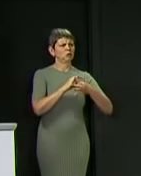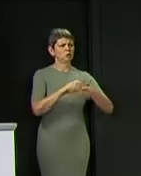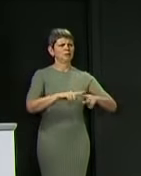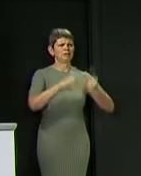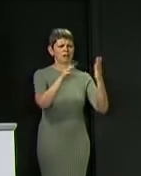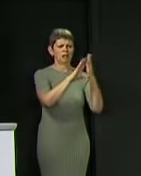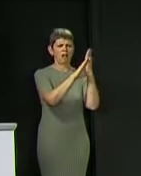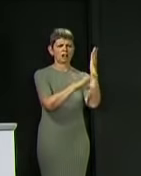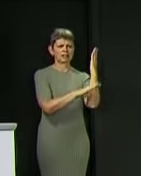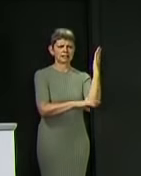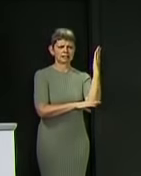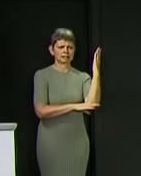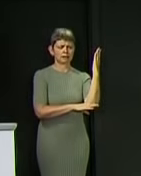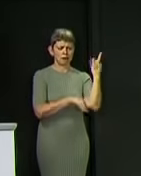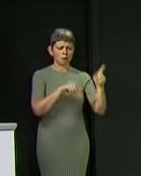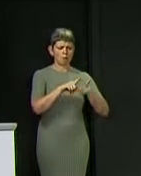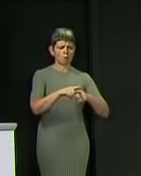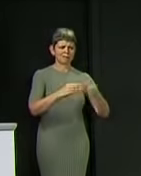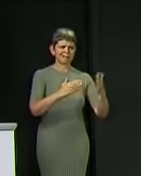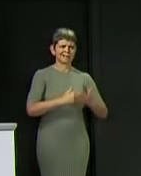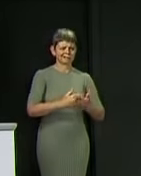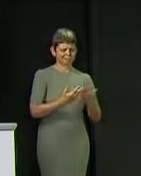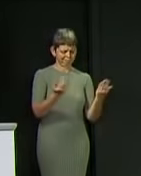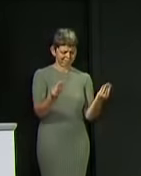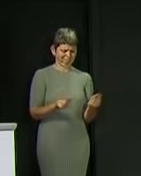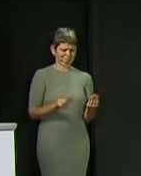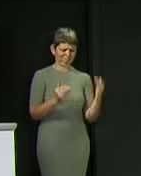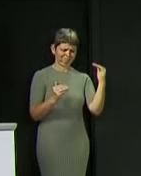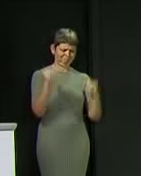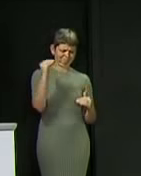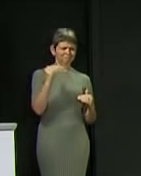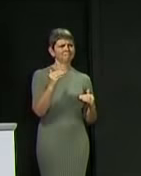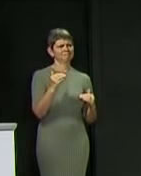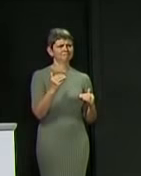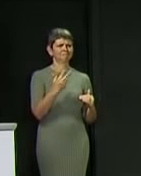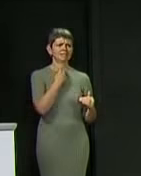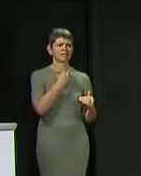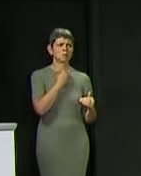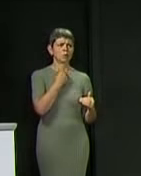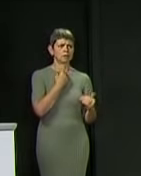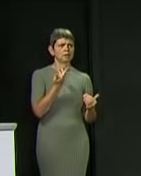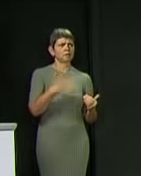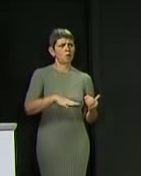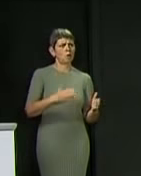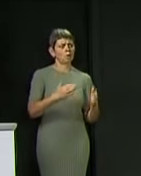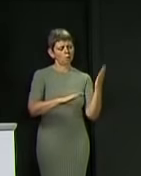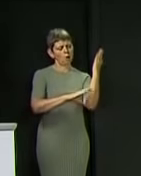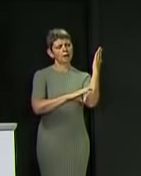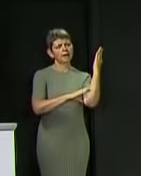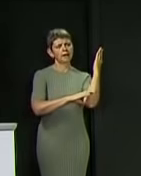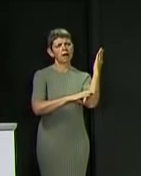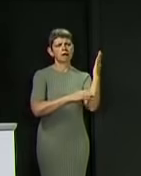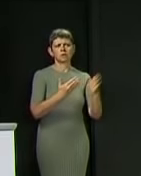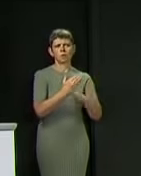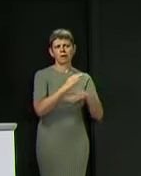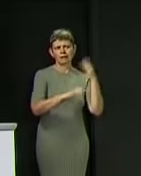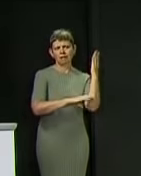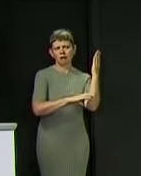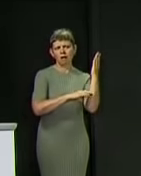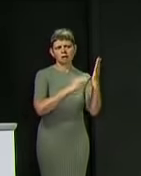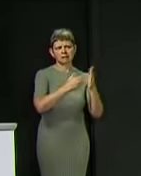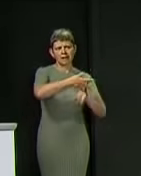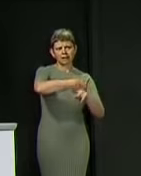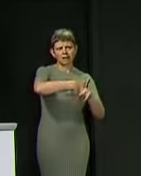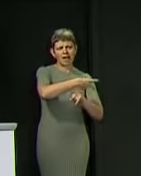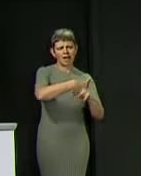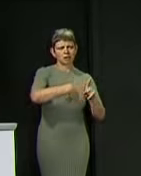working class backgrounds and disadvantaged schools. And like so many, they're saying that they feel like they've been hit twice by the pandemic here,